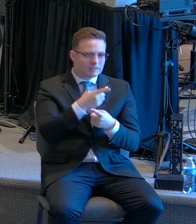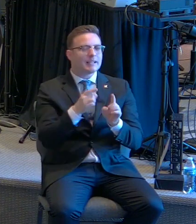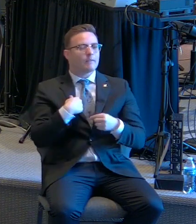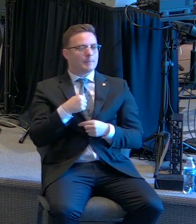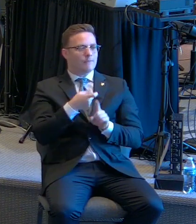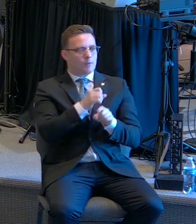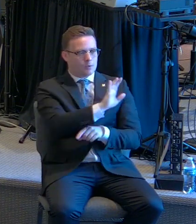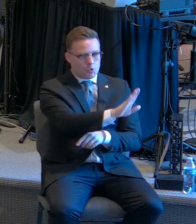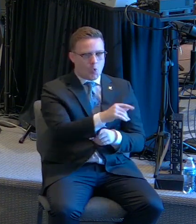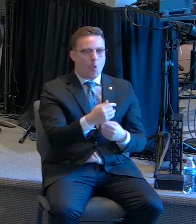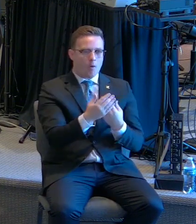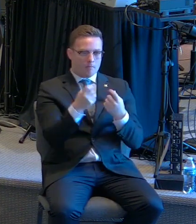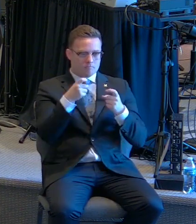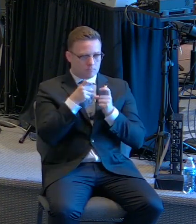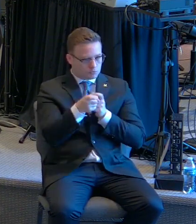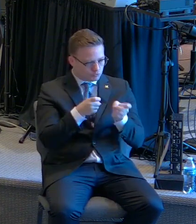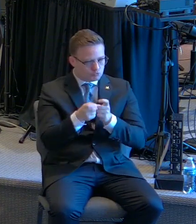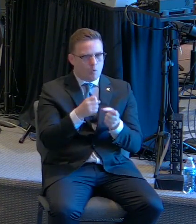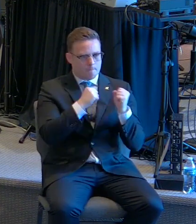going to deliver me out of your hand.